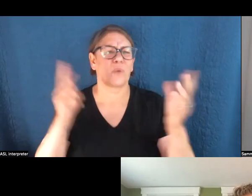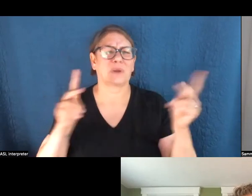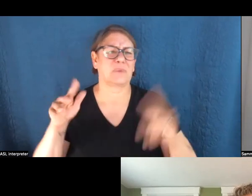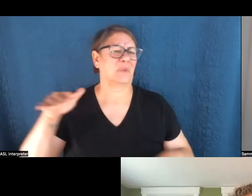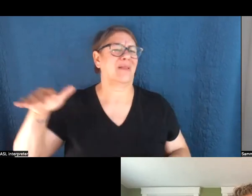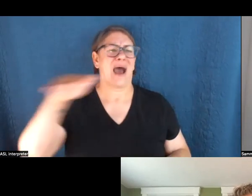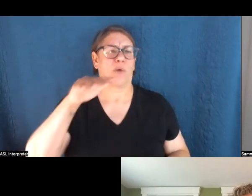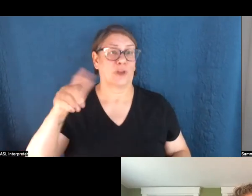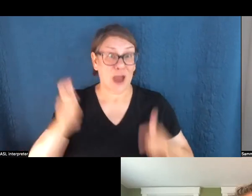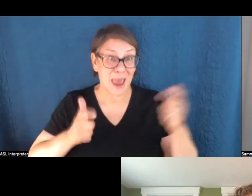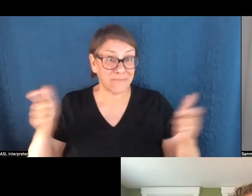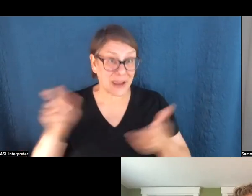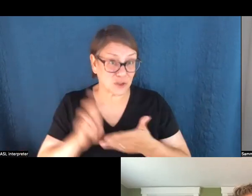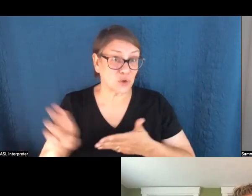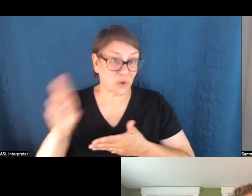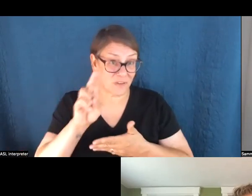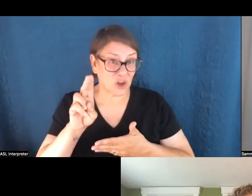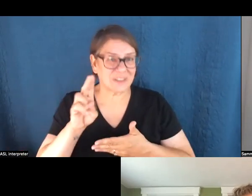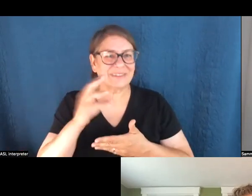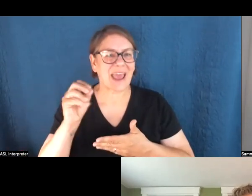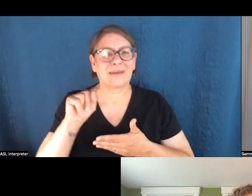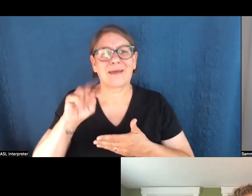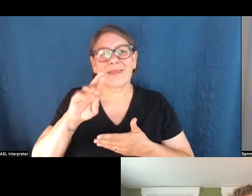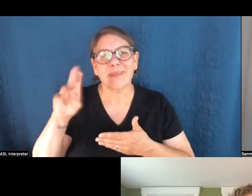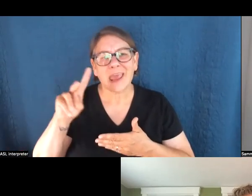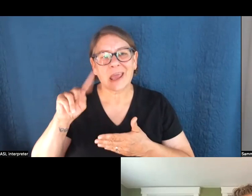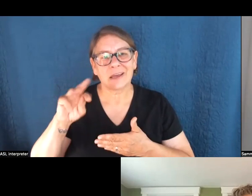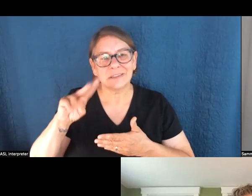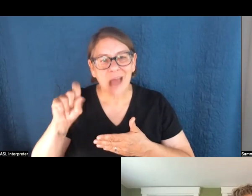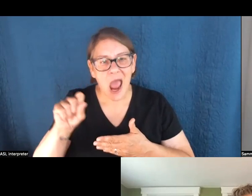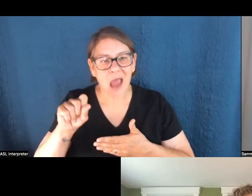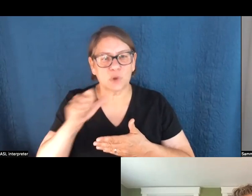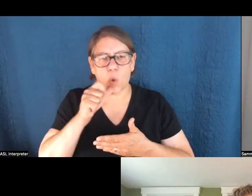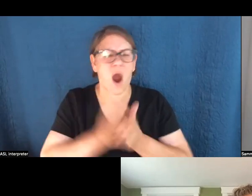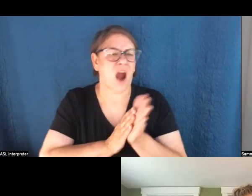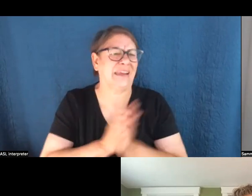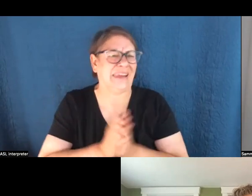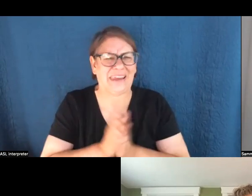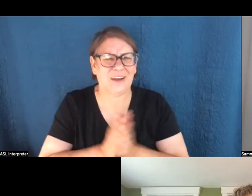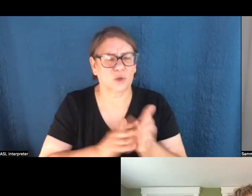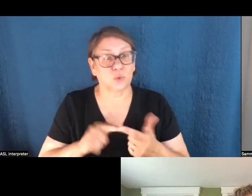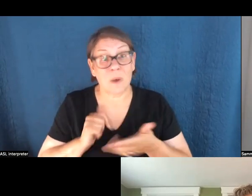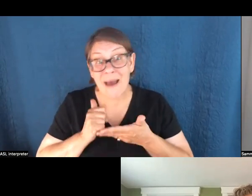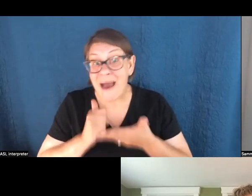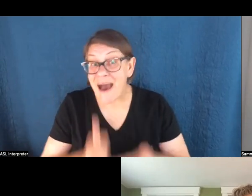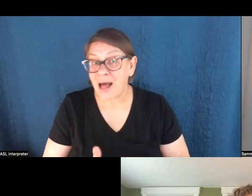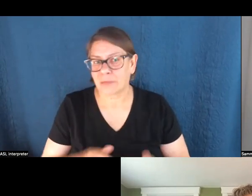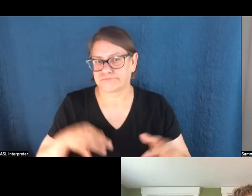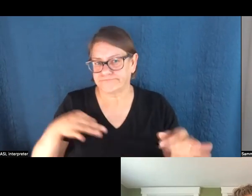at major universities and think tanks and research groups who are just so, so eager to, you know, help, help and walk you through the science